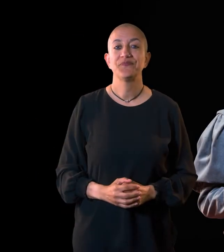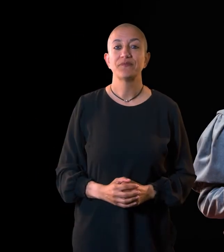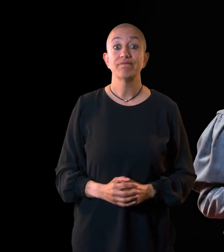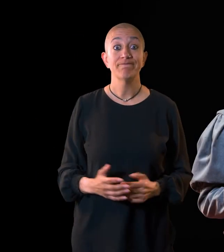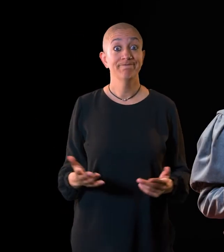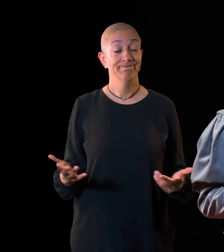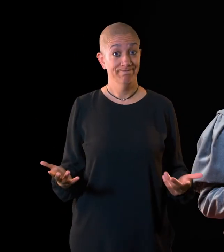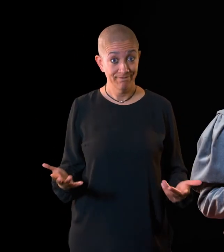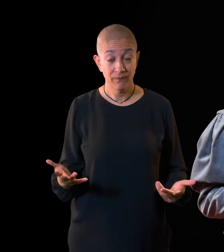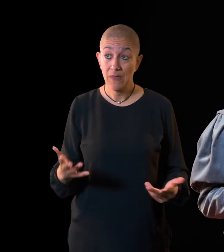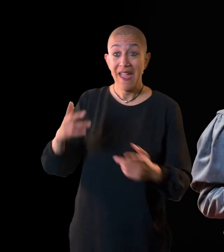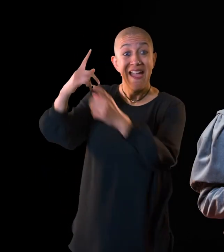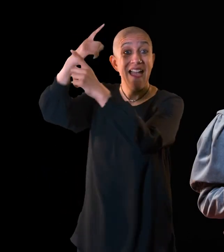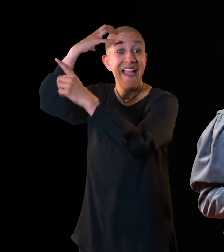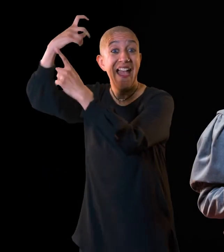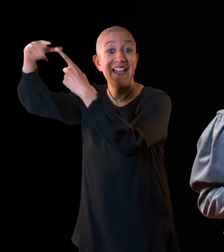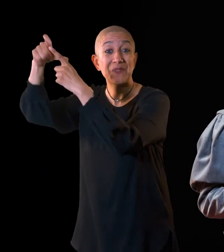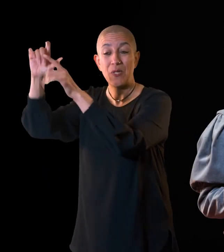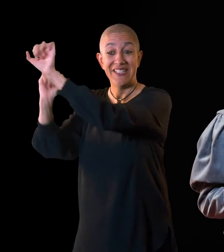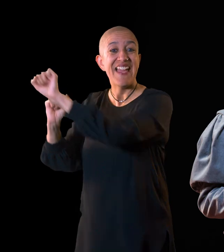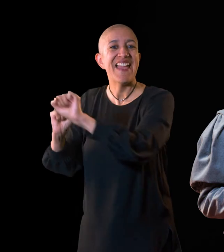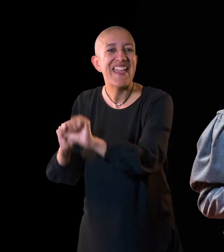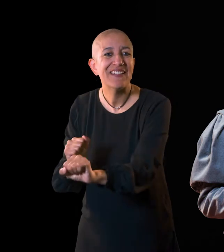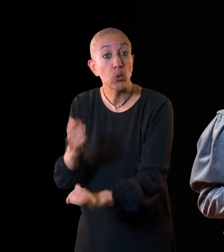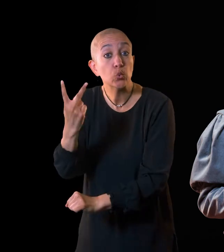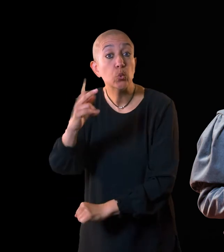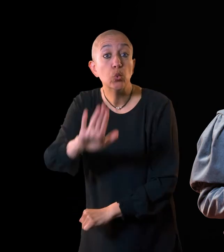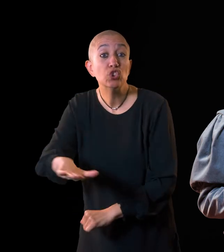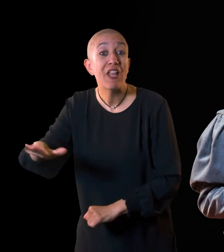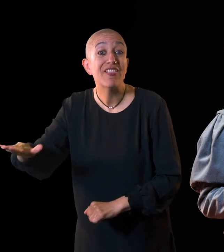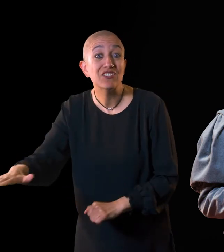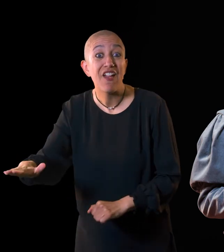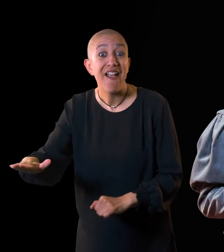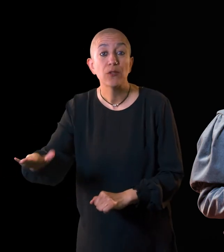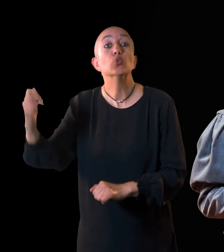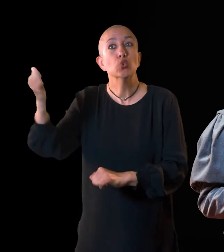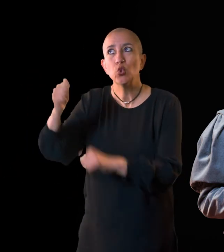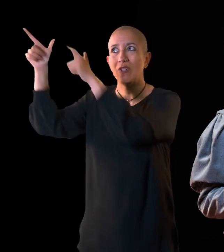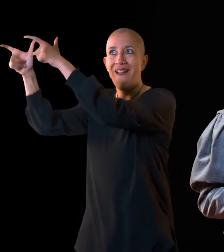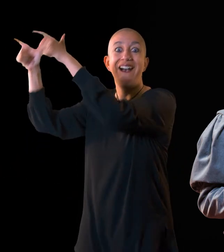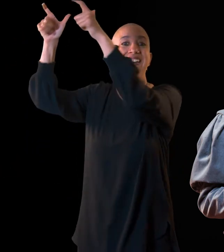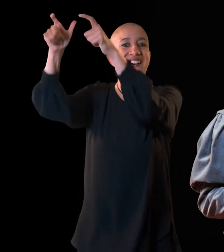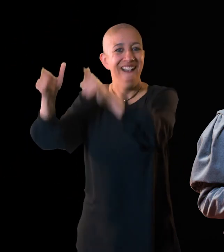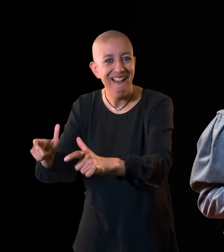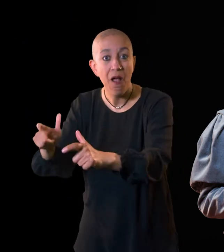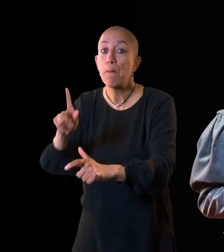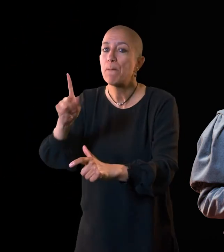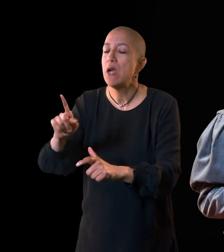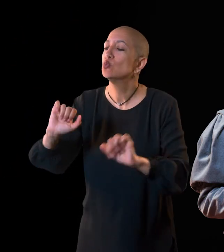Neither of Edward's two sons are old enough to be king. So Richard is appointed Lord Protector of